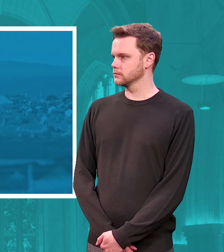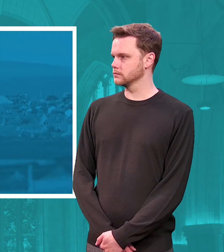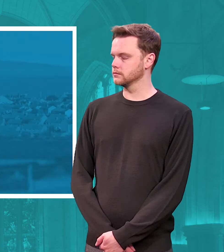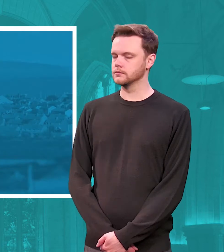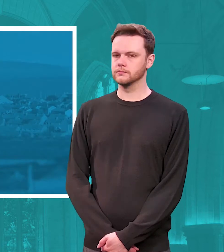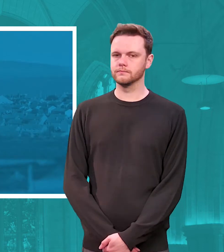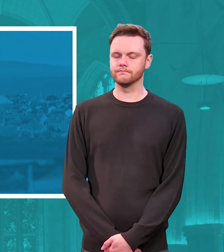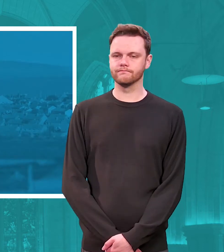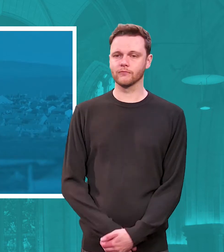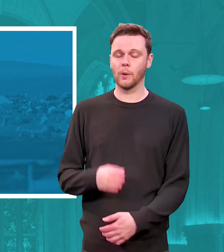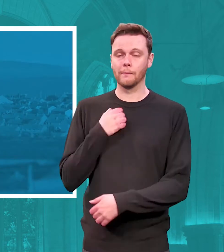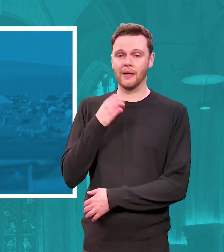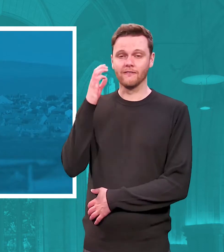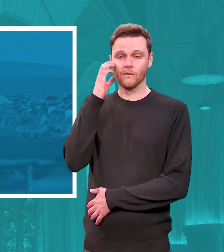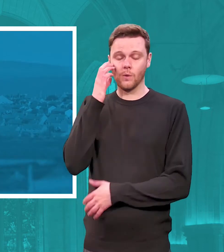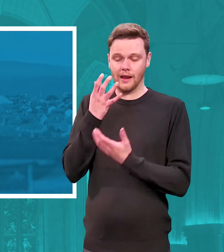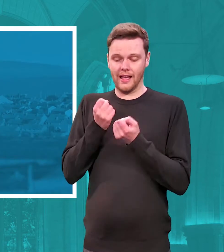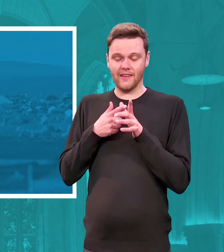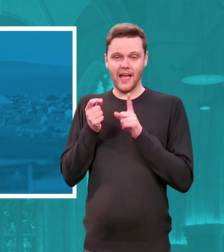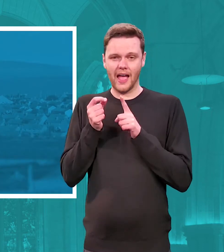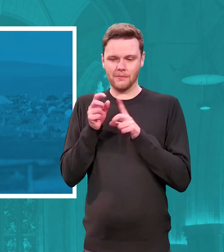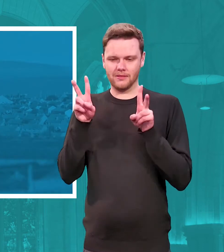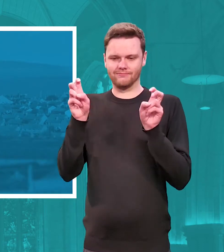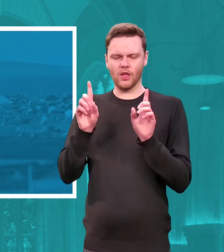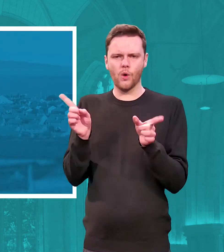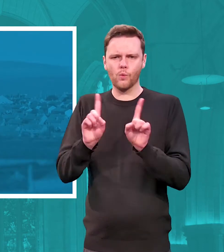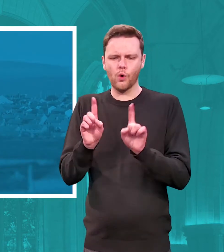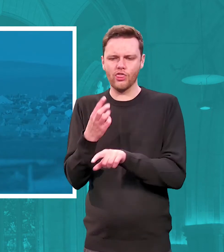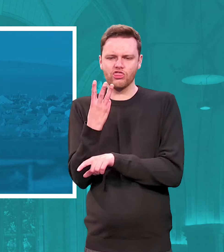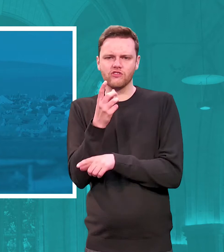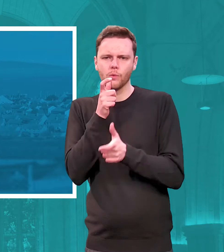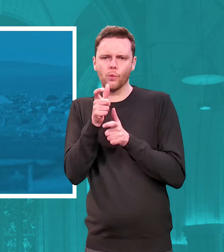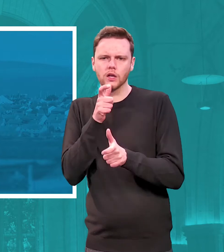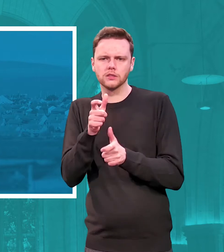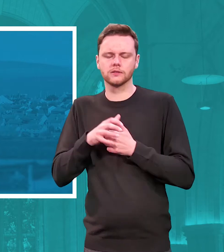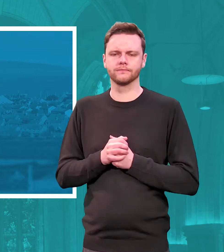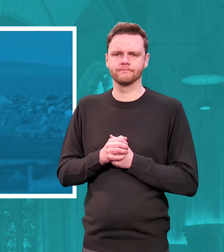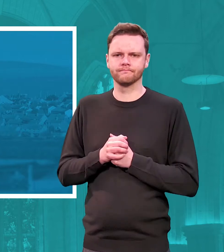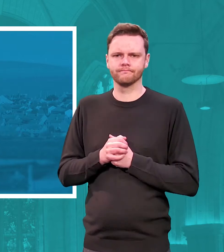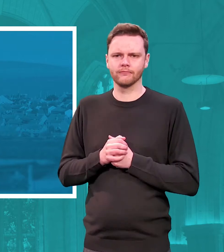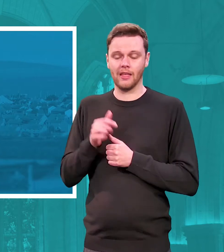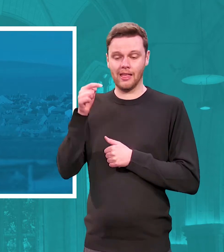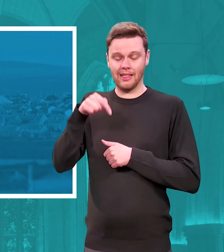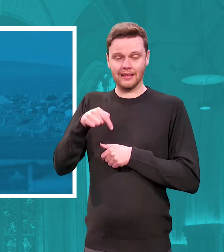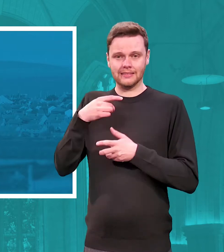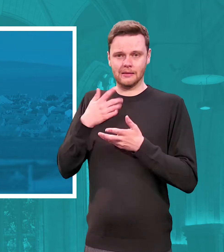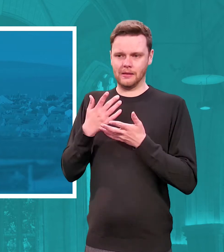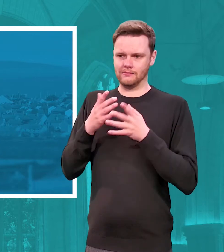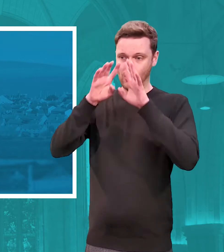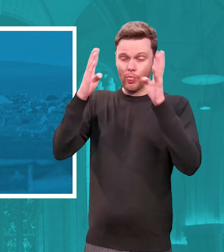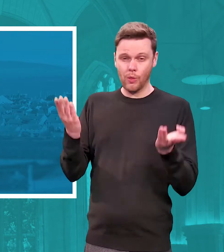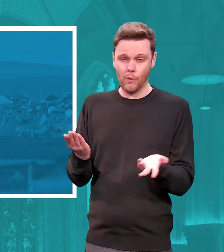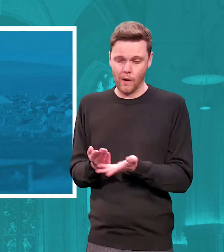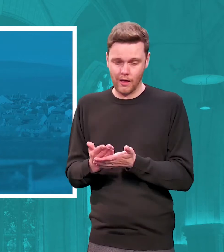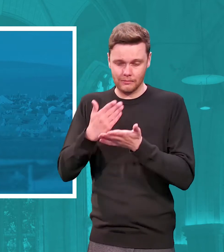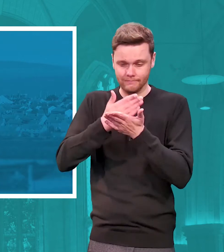on my mobile phone i have an app called what three words what three words has divided the world into three